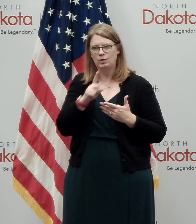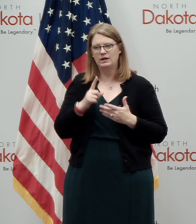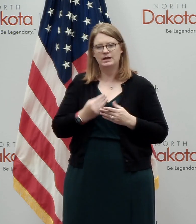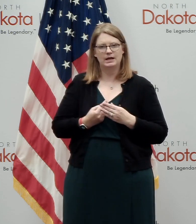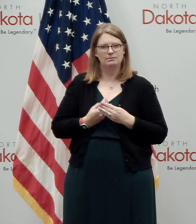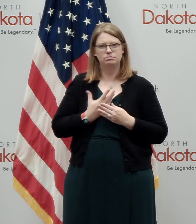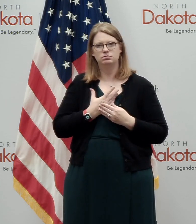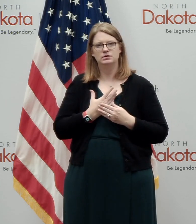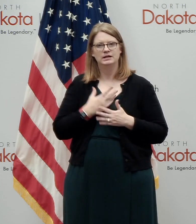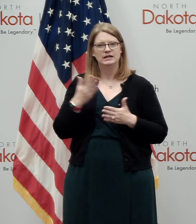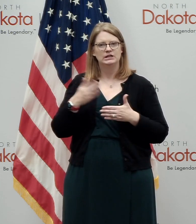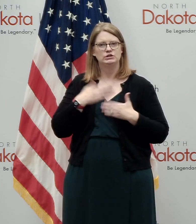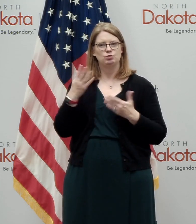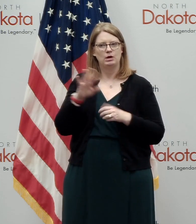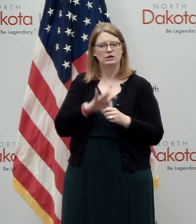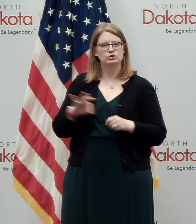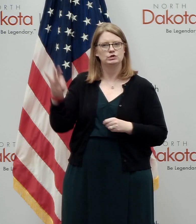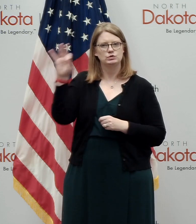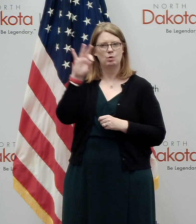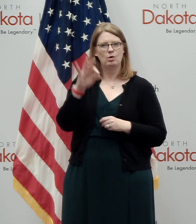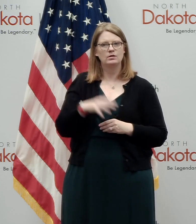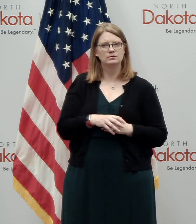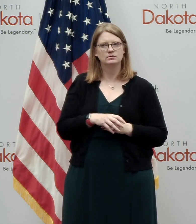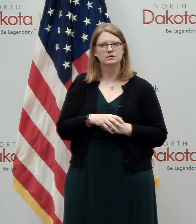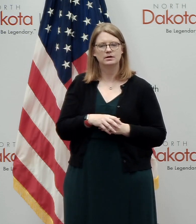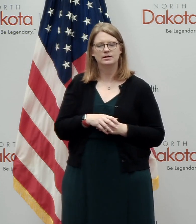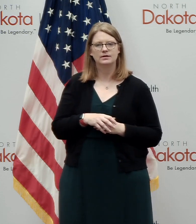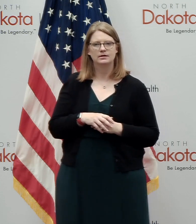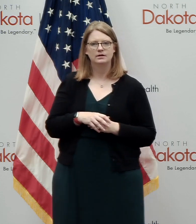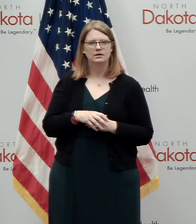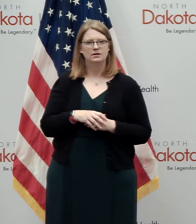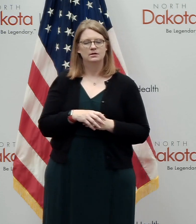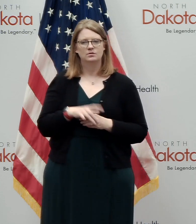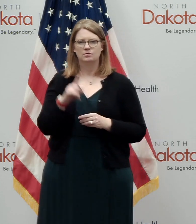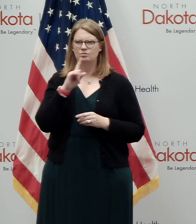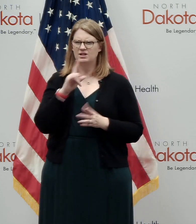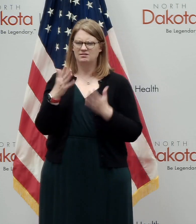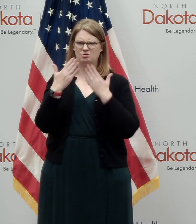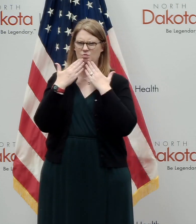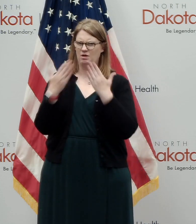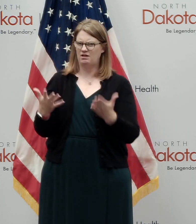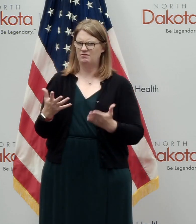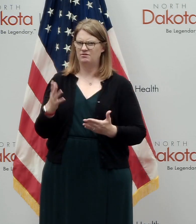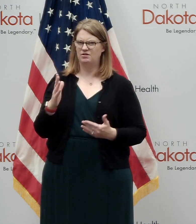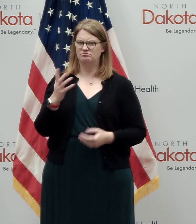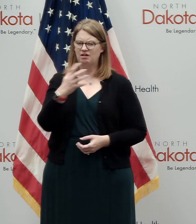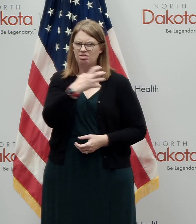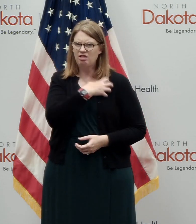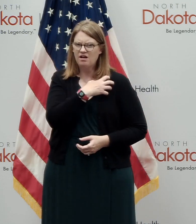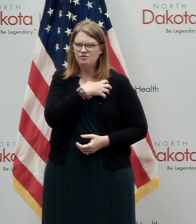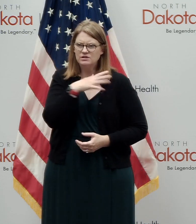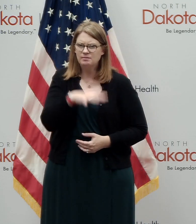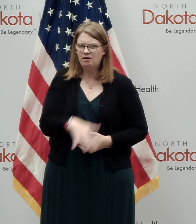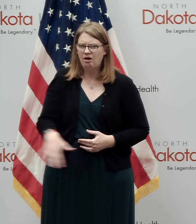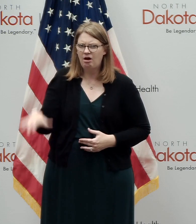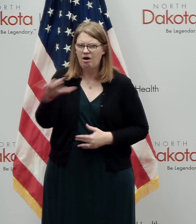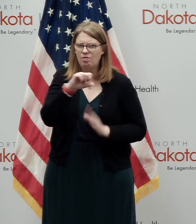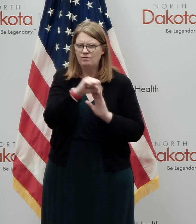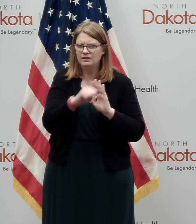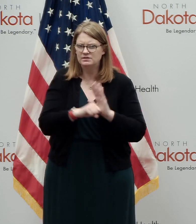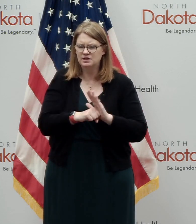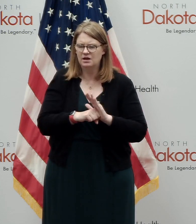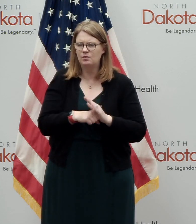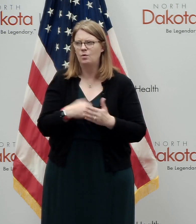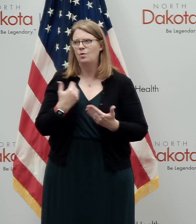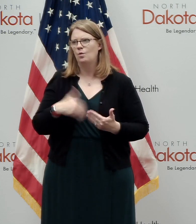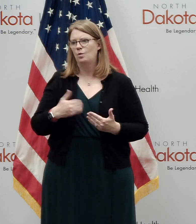in your soul. And again, uh, I would just say, again, deep gratitude for our law enforcement. Uh, and they literally